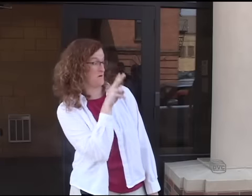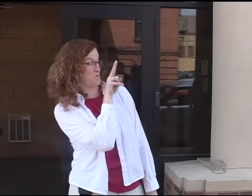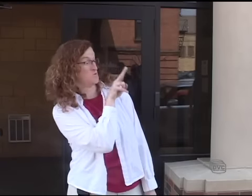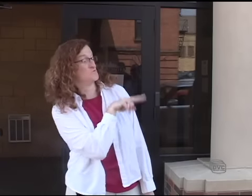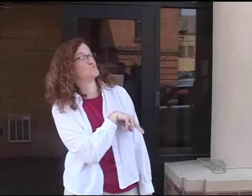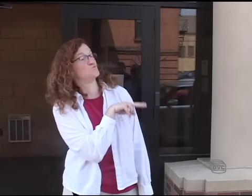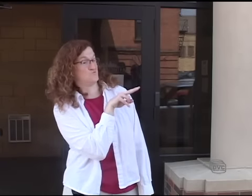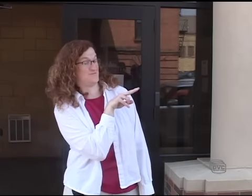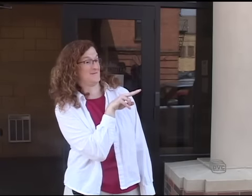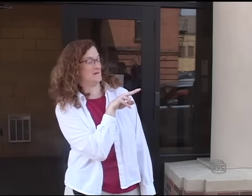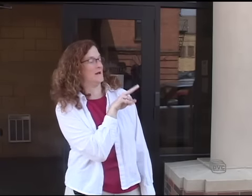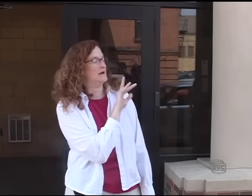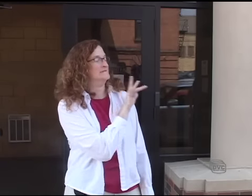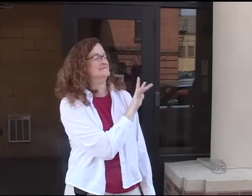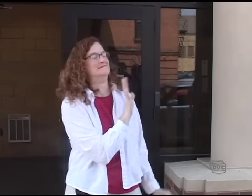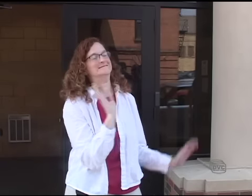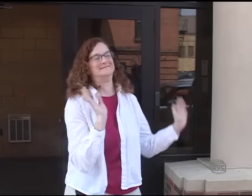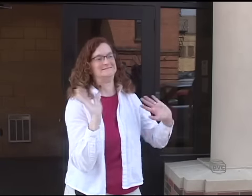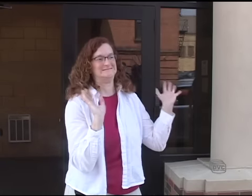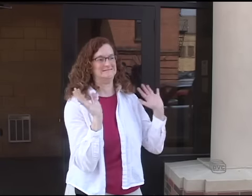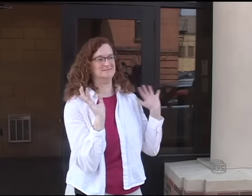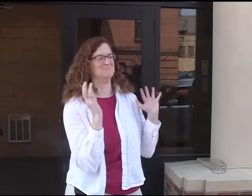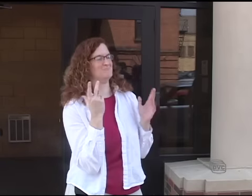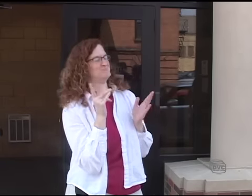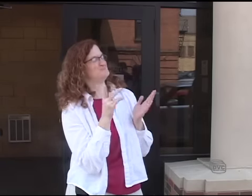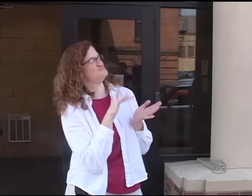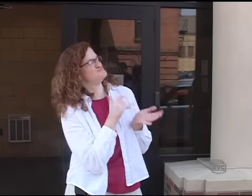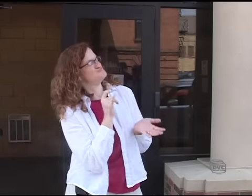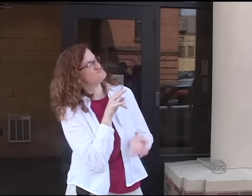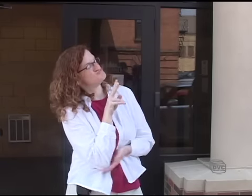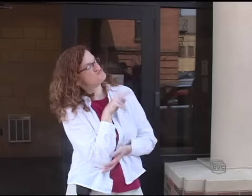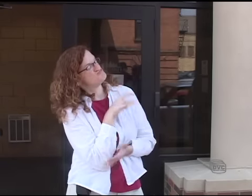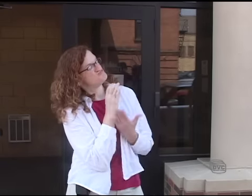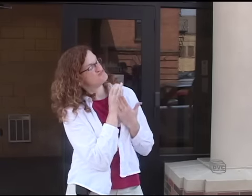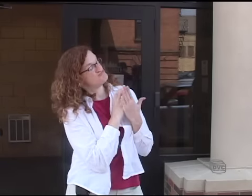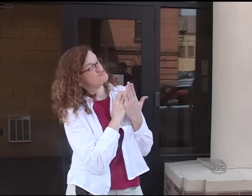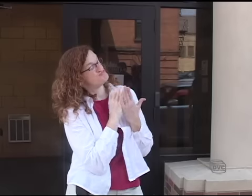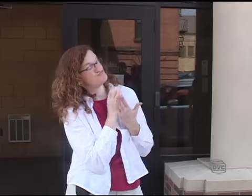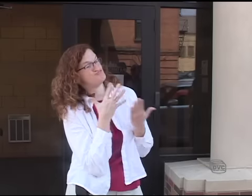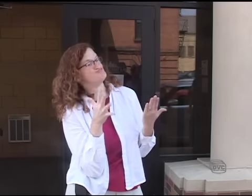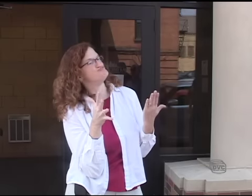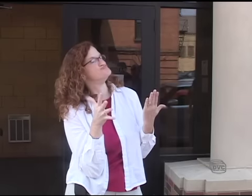it. I like to look, but I don't touch. I just like looking.